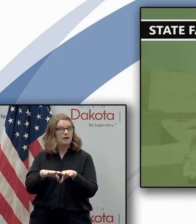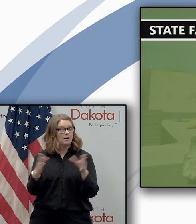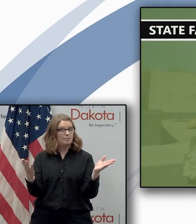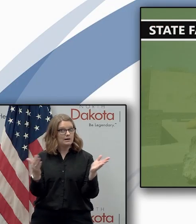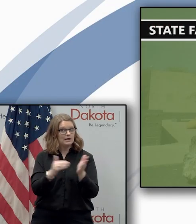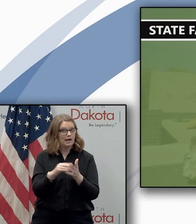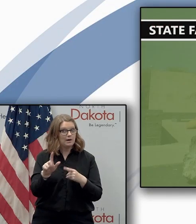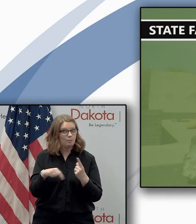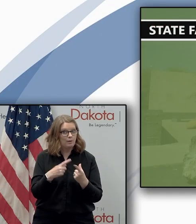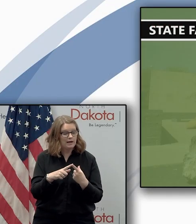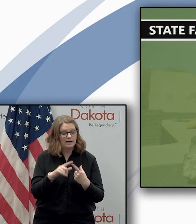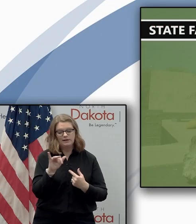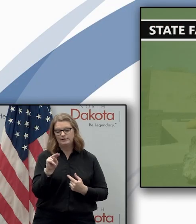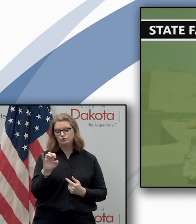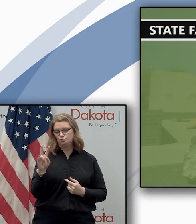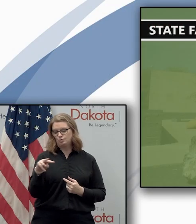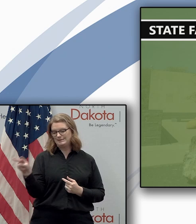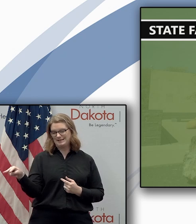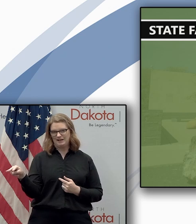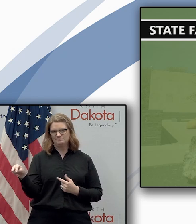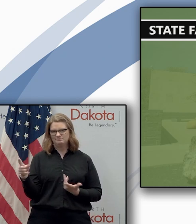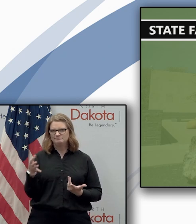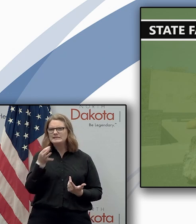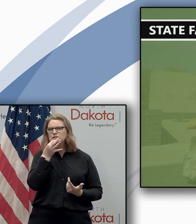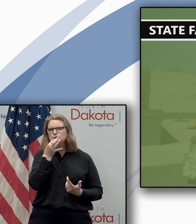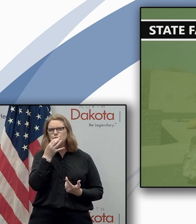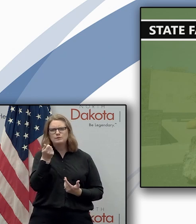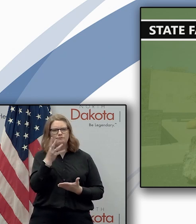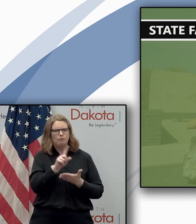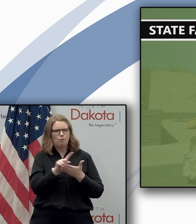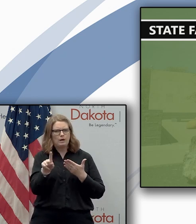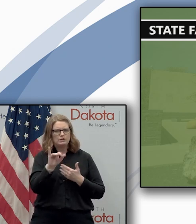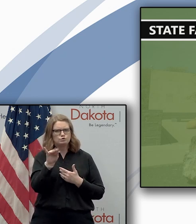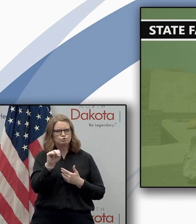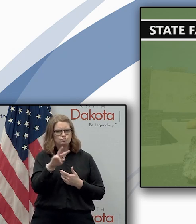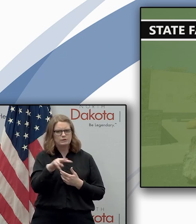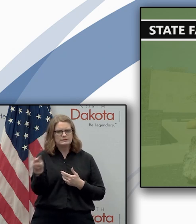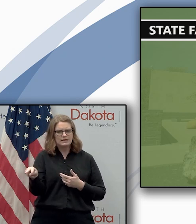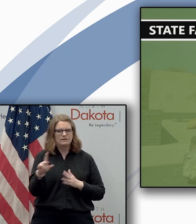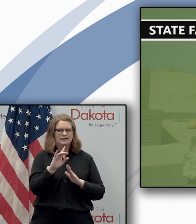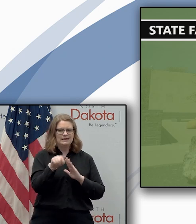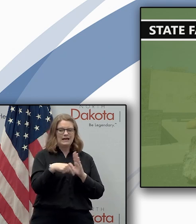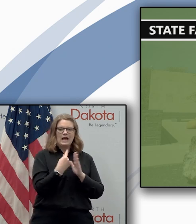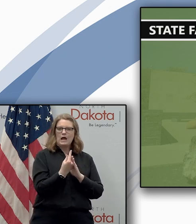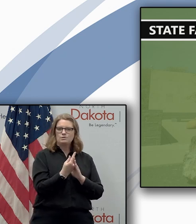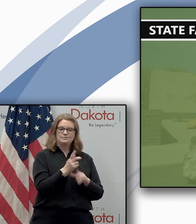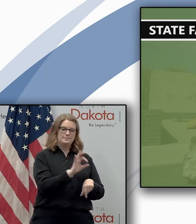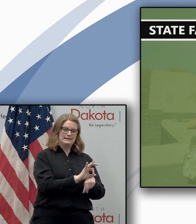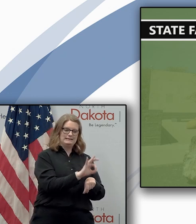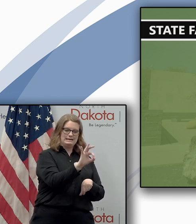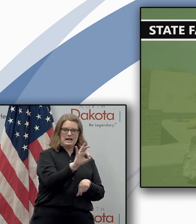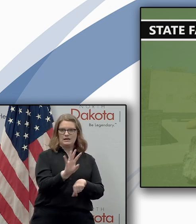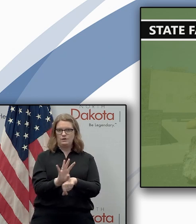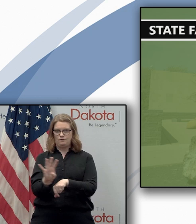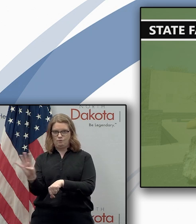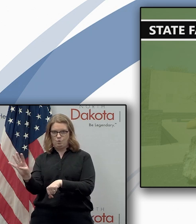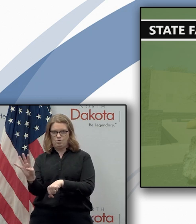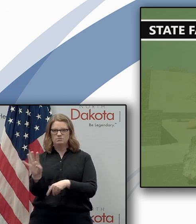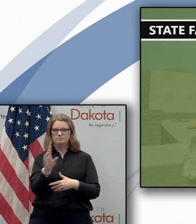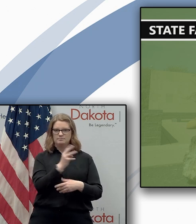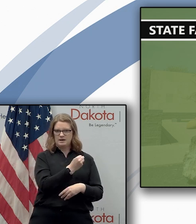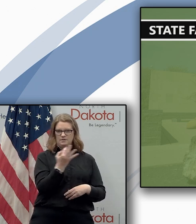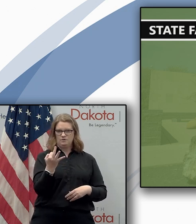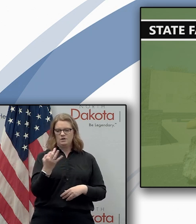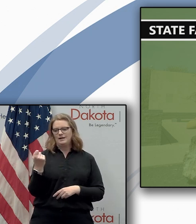on june 22nd so just coming up here in a few weeks hours for the heritage center will be from 9 a.m to 4 p.m on weekdays